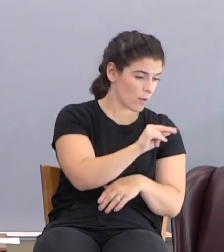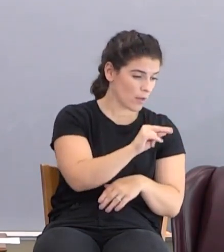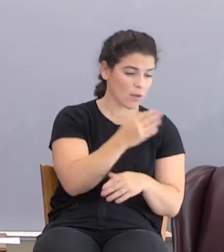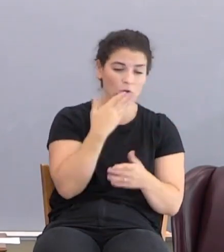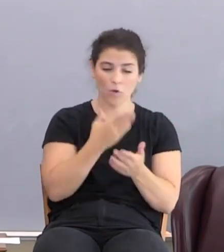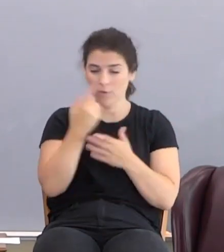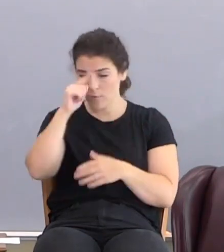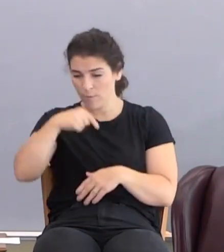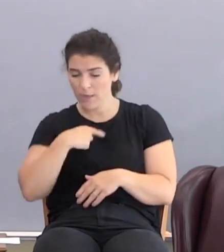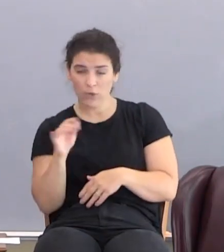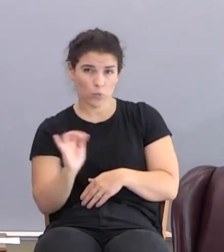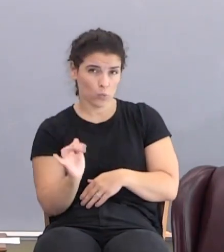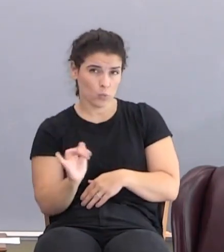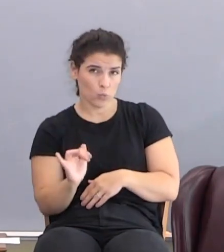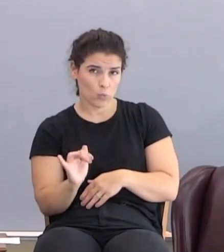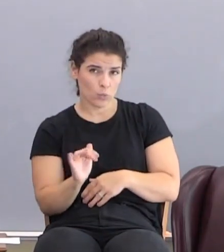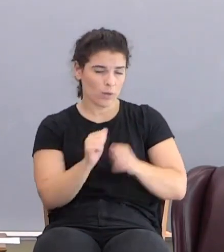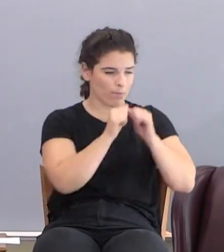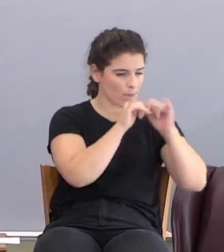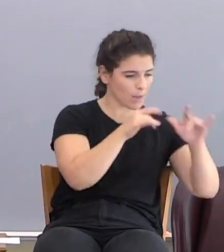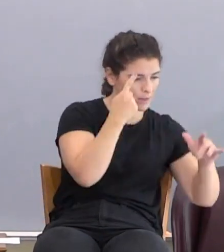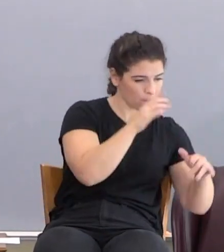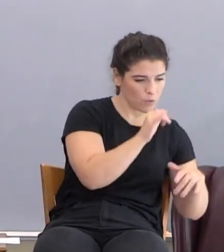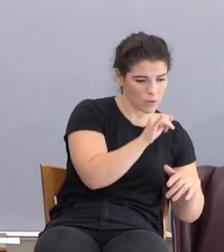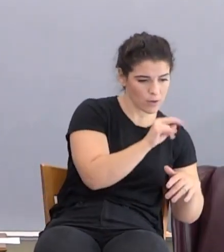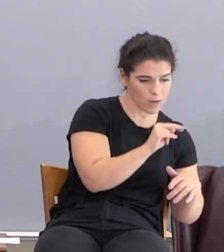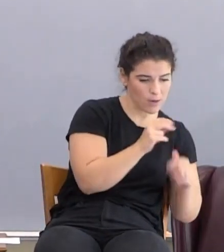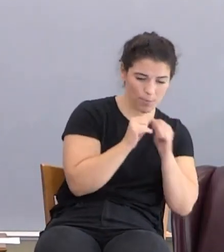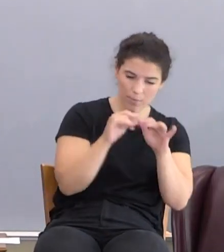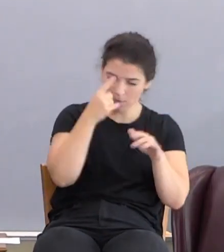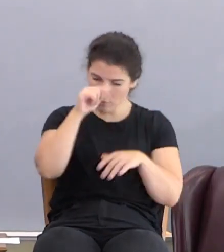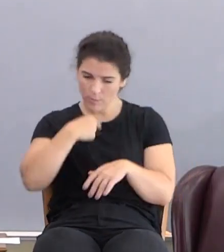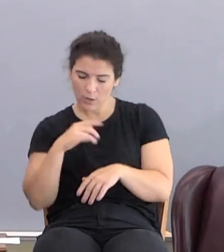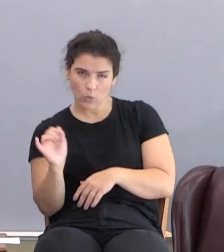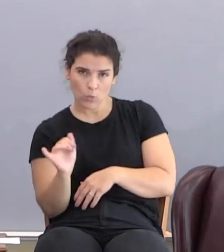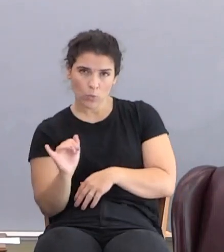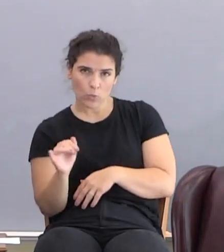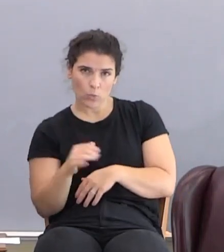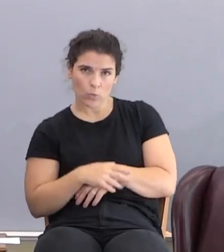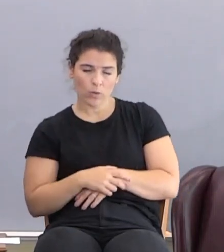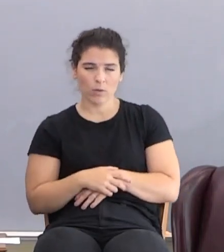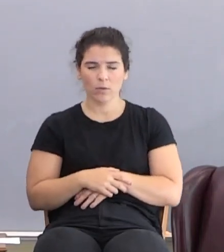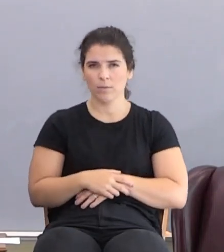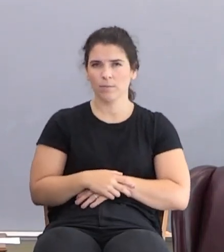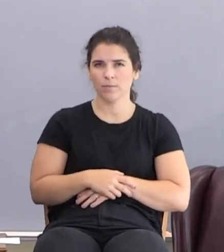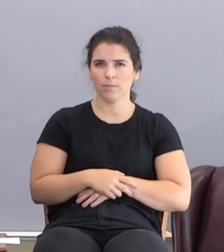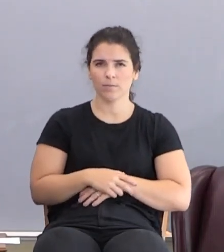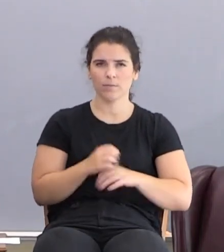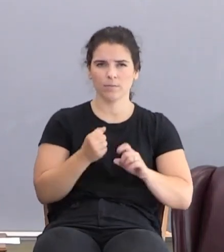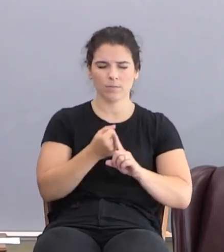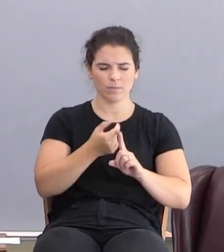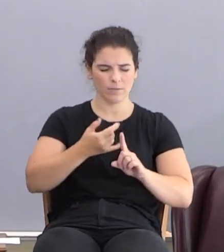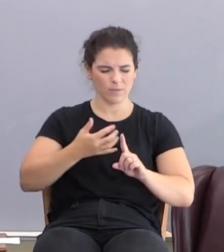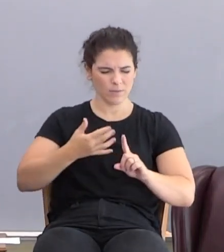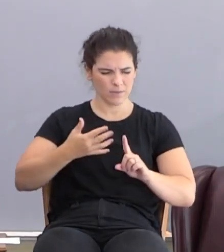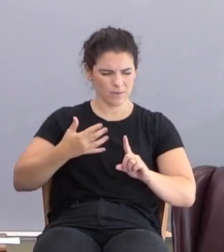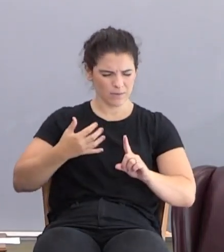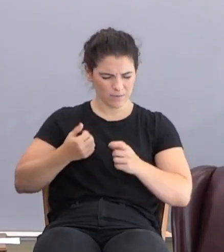too. If it was a blessing for Cain, it's a blessing for me too. And so what they've done is they've expanded